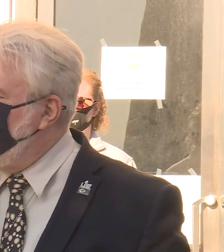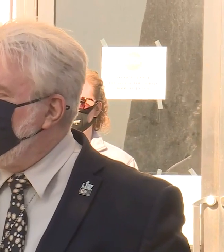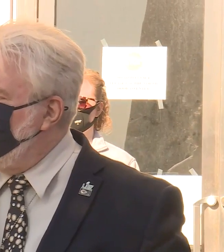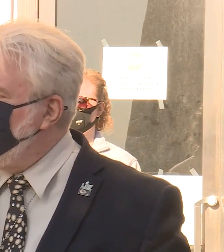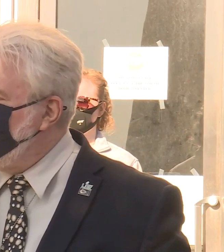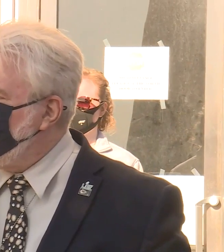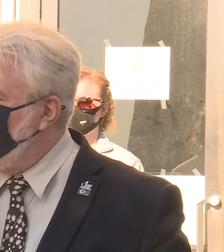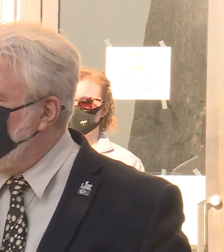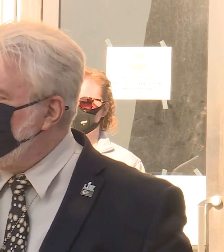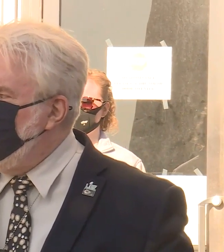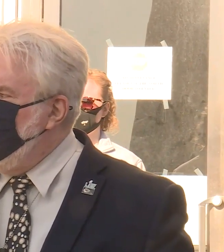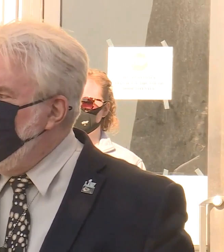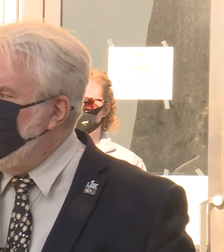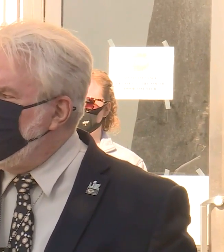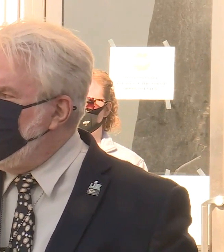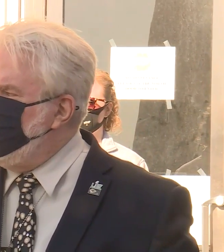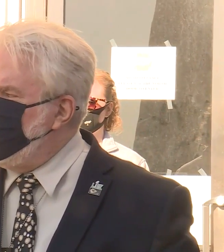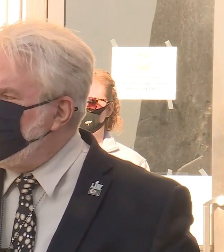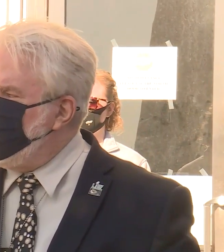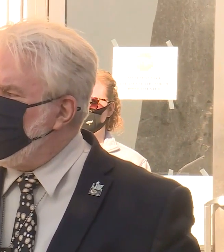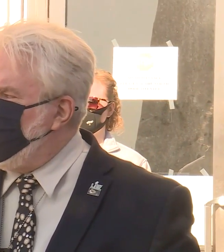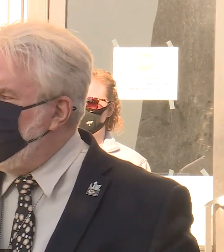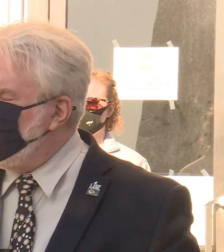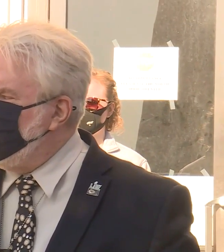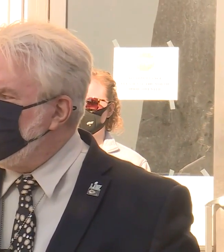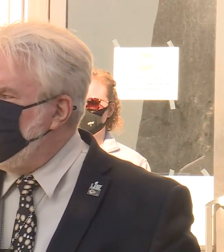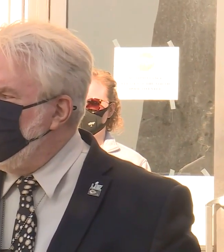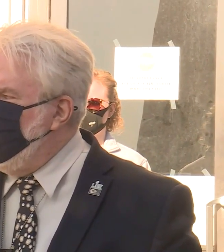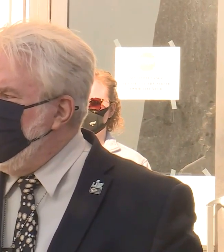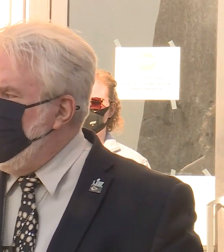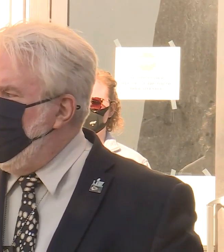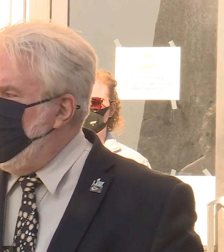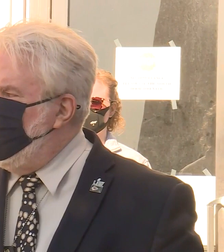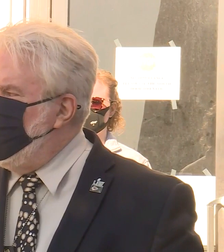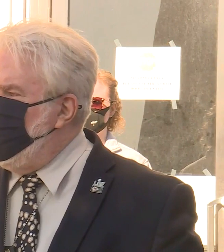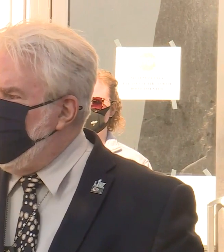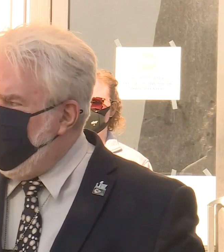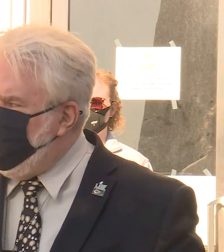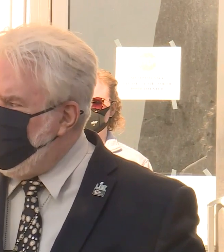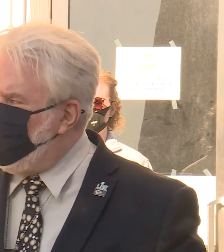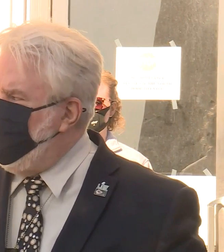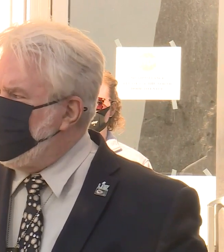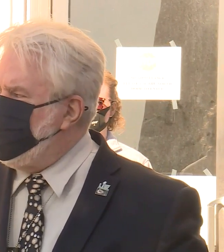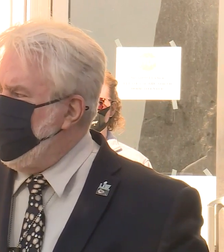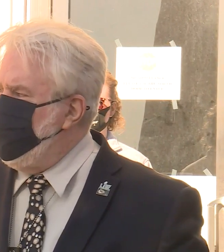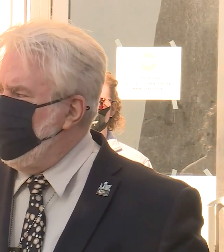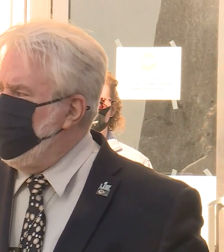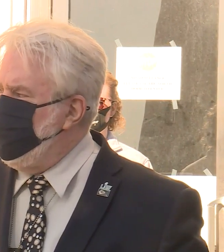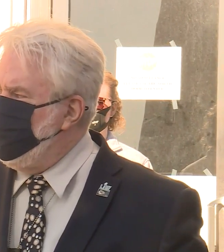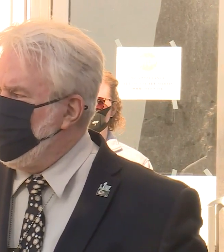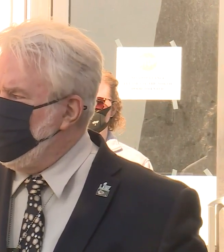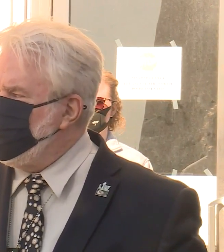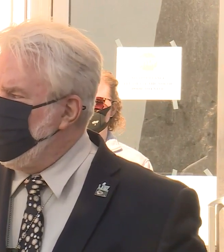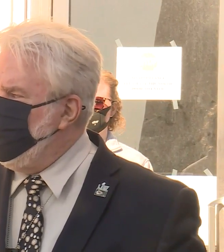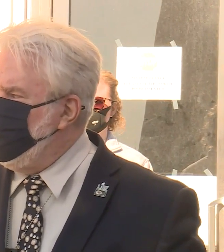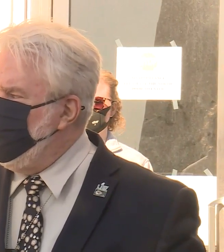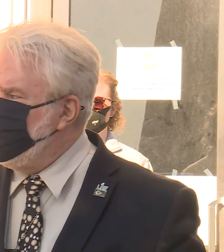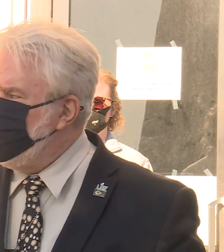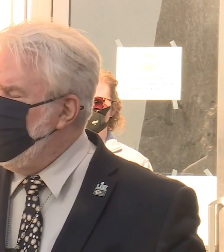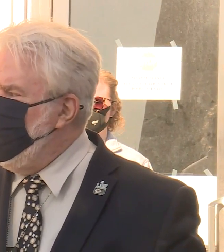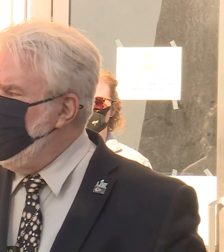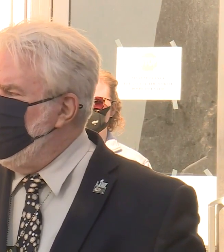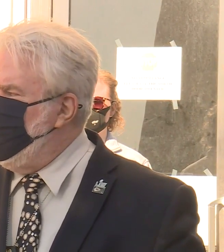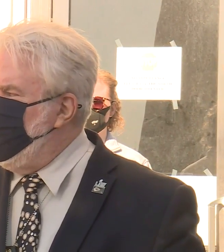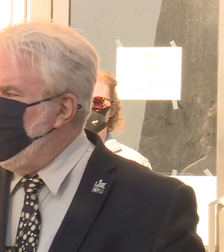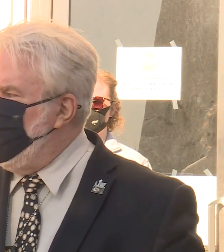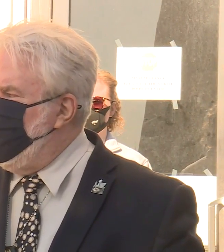car to come to the service and they're keeping separation. So we've had outbreaks in religious communities,